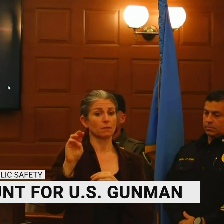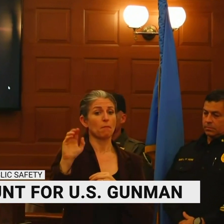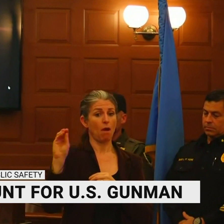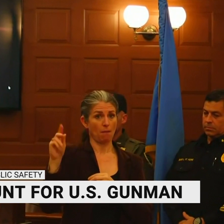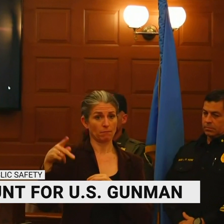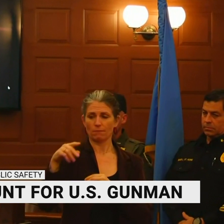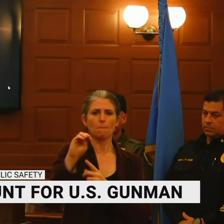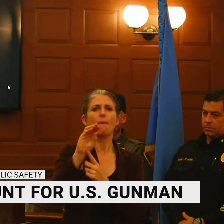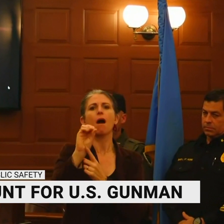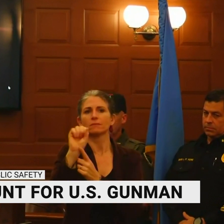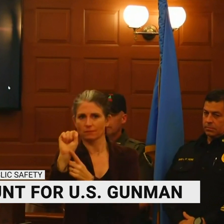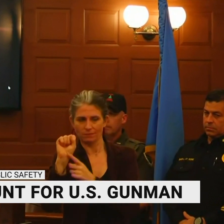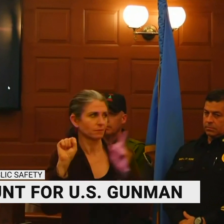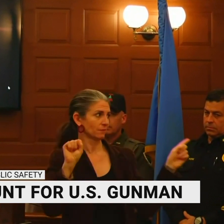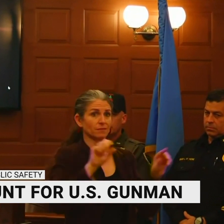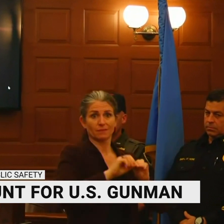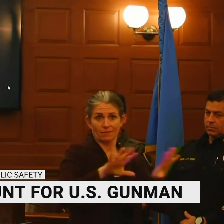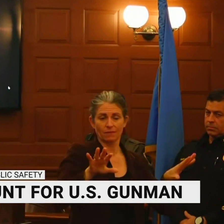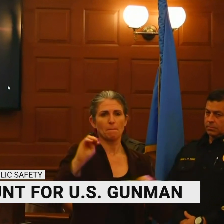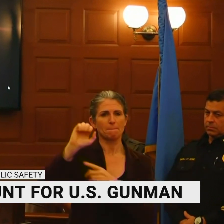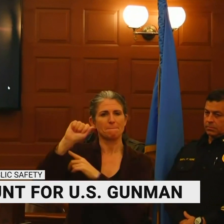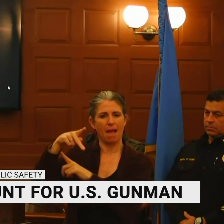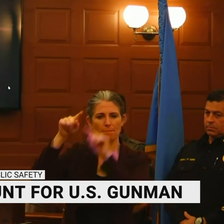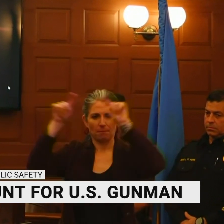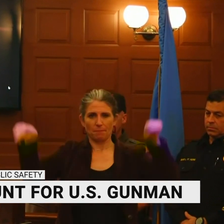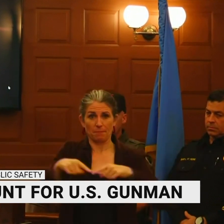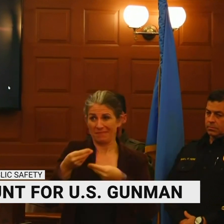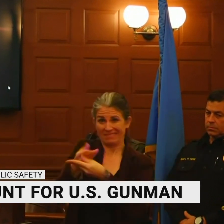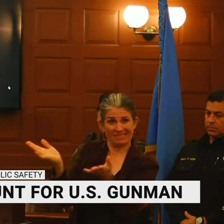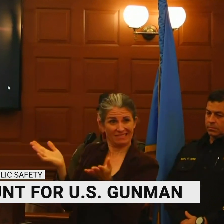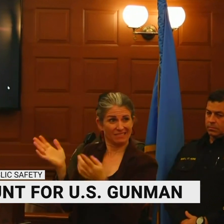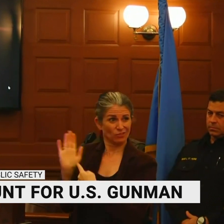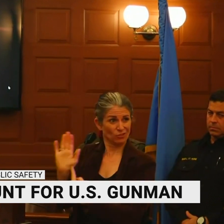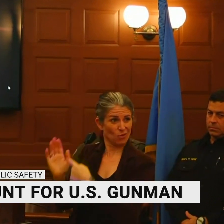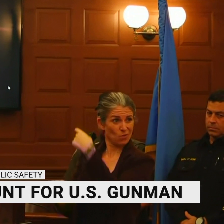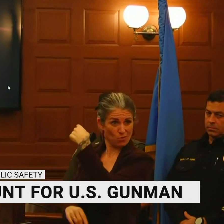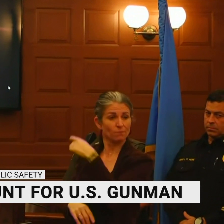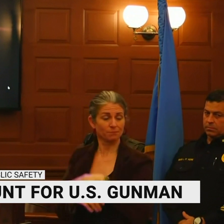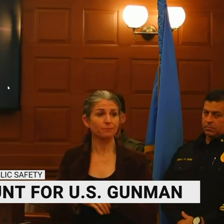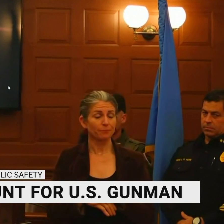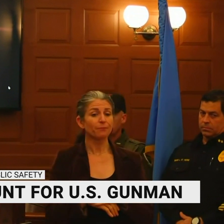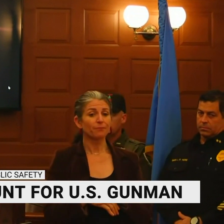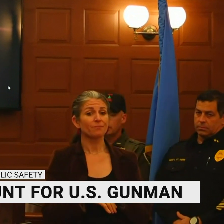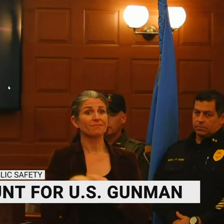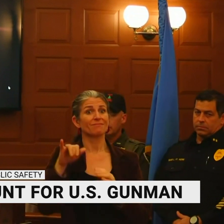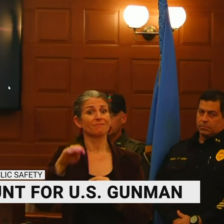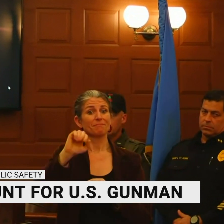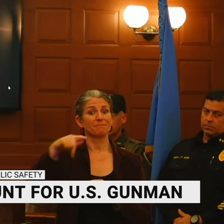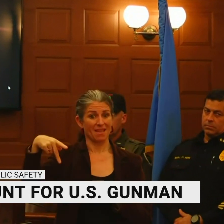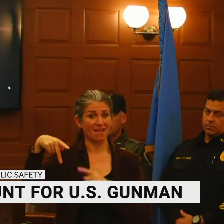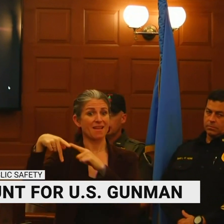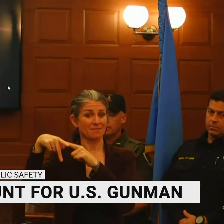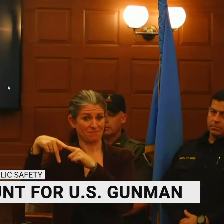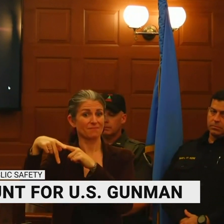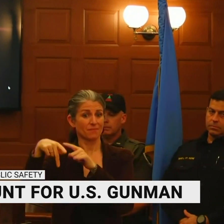here on the board. So you have received those. I also think that we had, and Shannon has corrected this as well, but